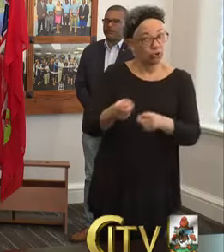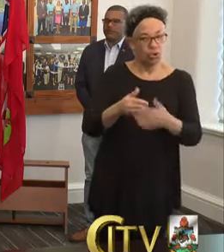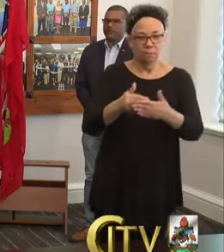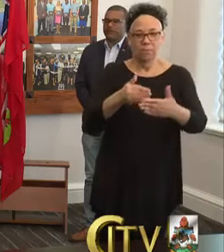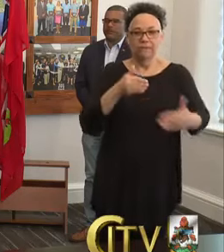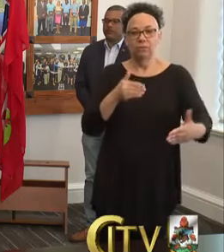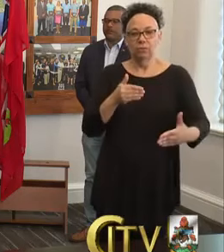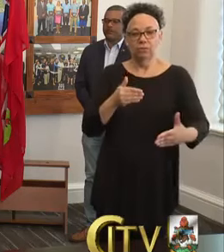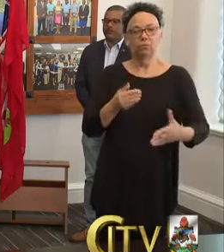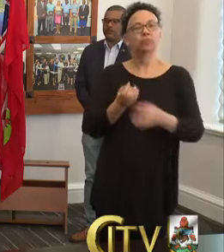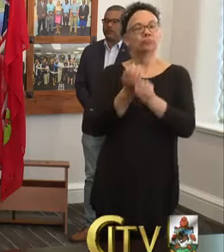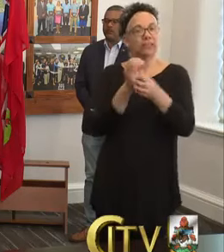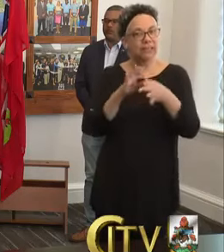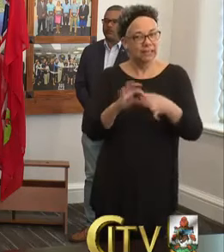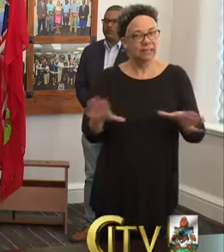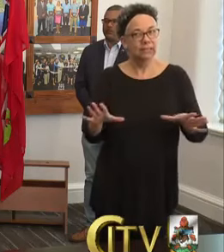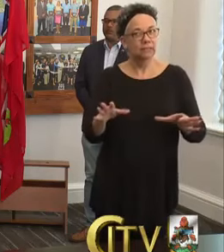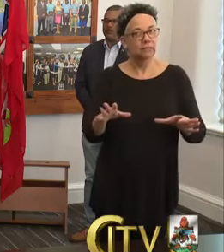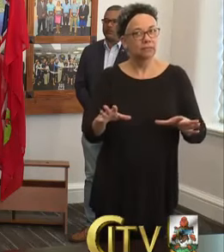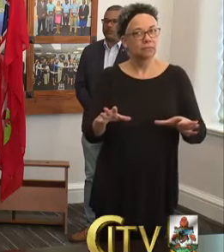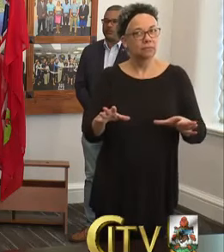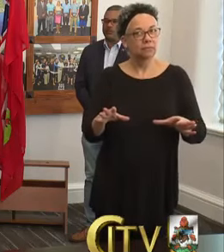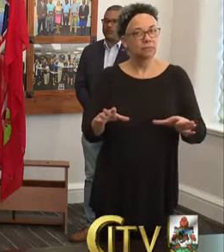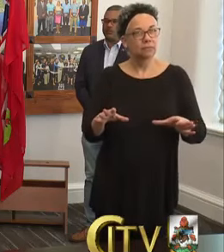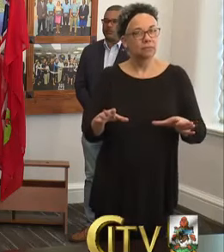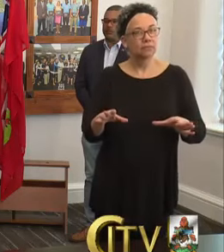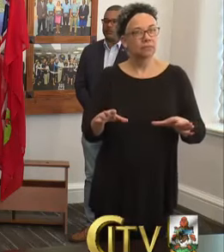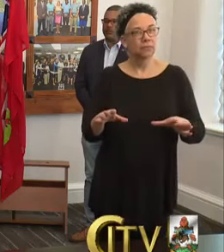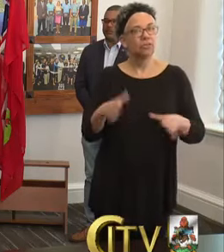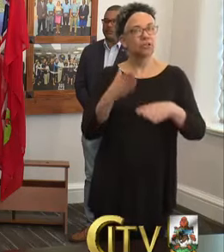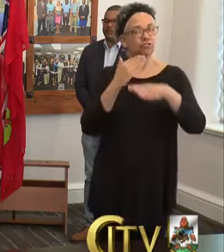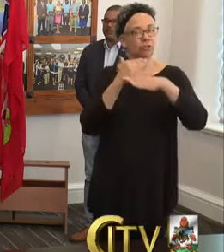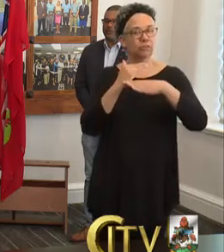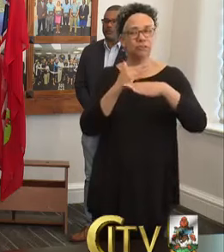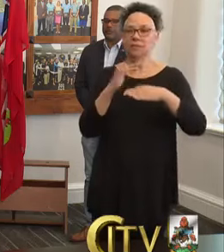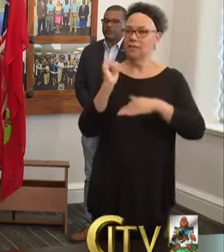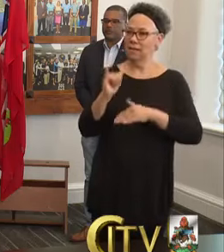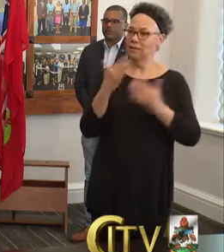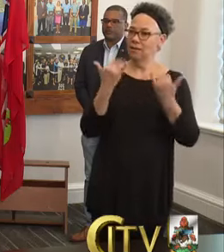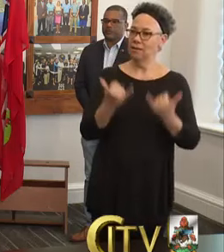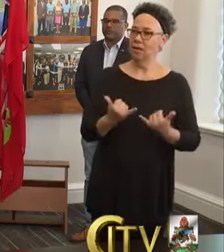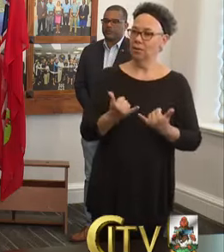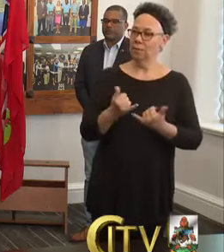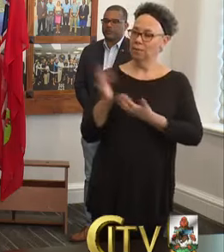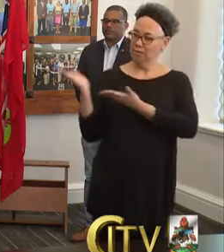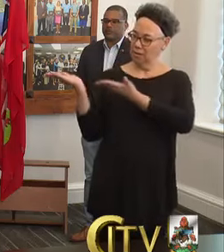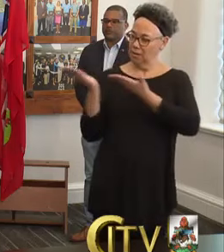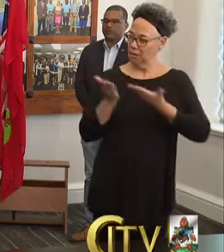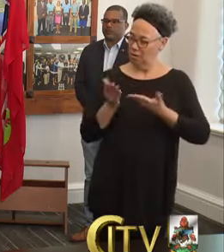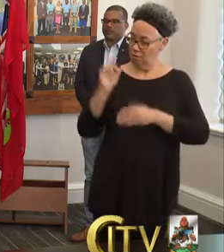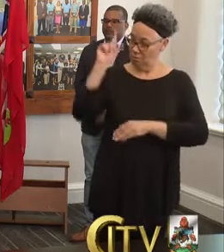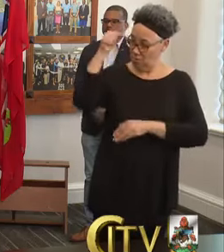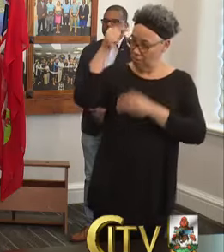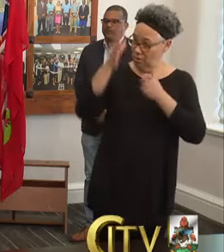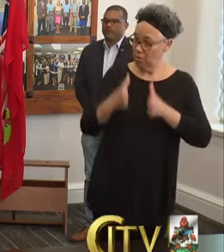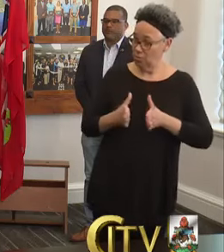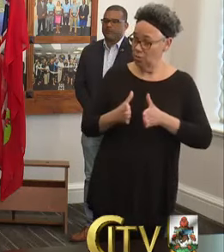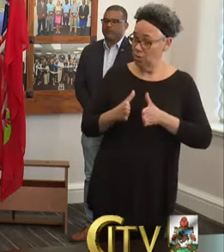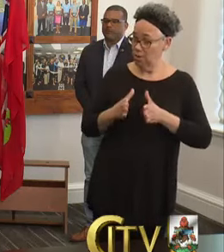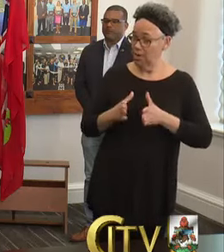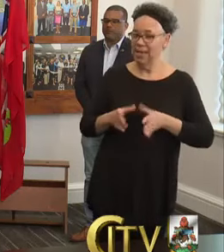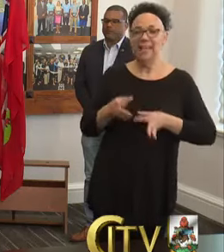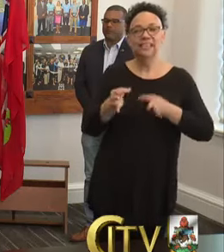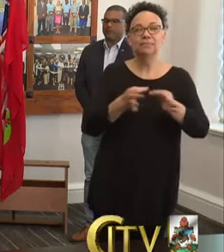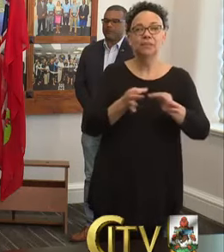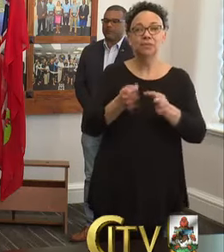particular restrictions that exist in Bermuda. So with that, I will now turn the podium over to His Excellency, the Governor, who will give an update on the United